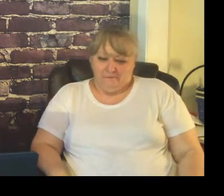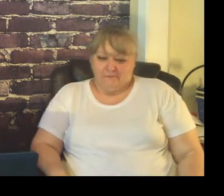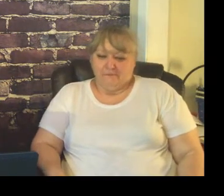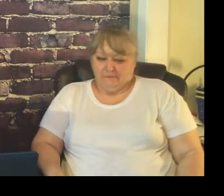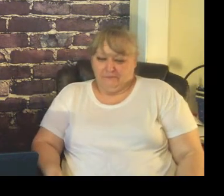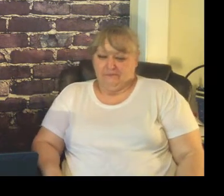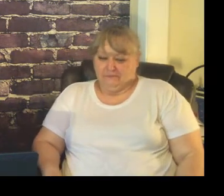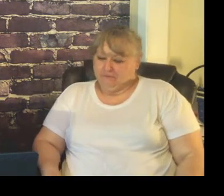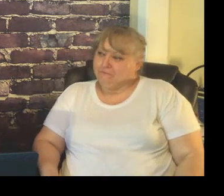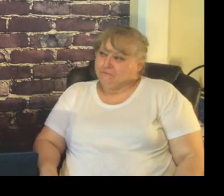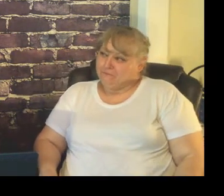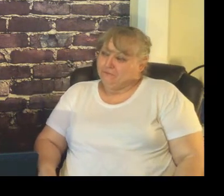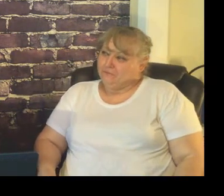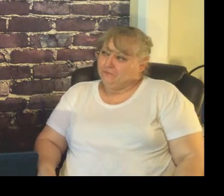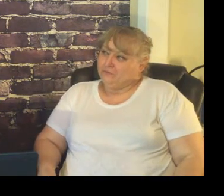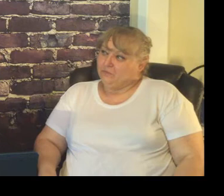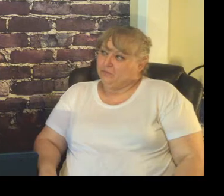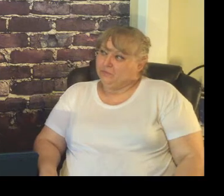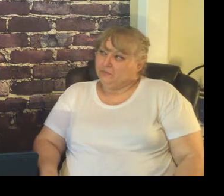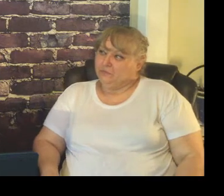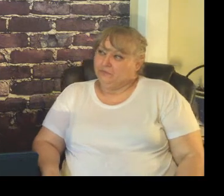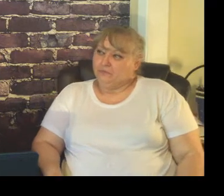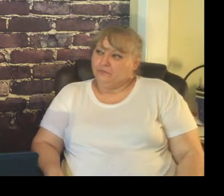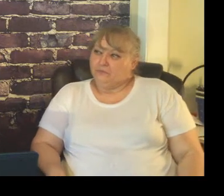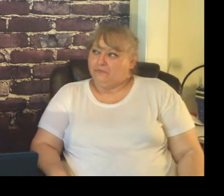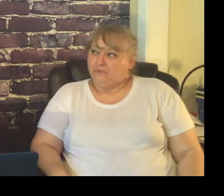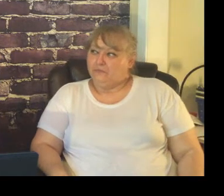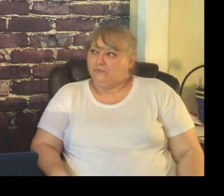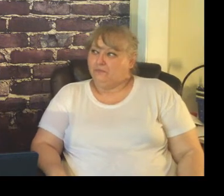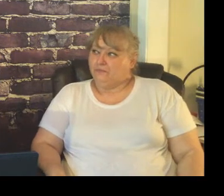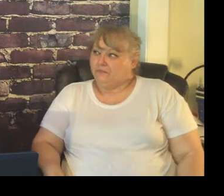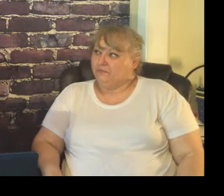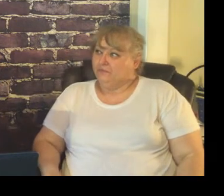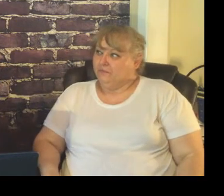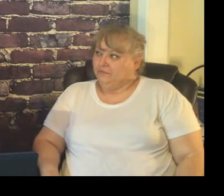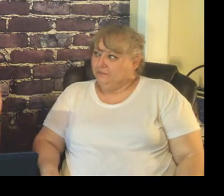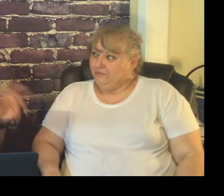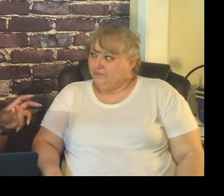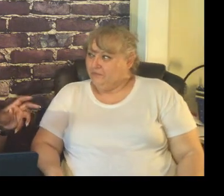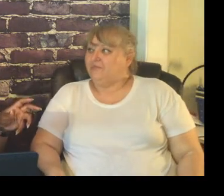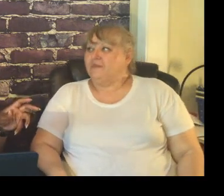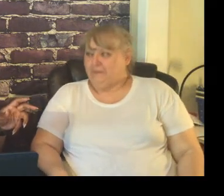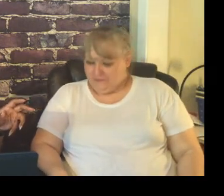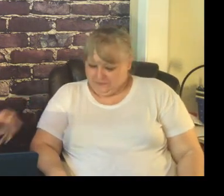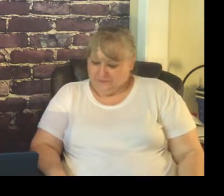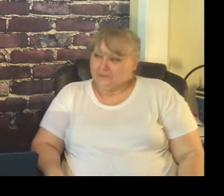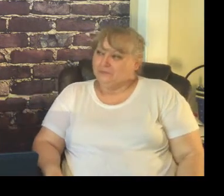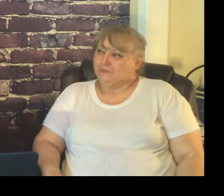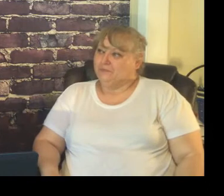times you hear teacher when you have that water cooler conversation or you have that lounge conversation where teachers